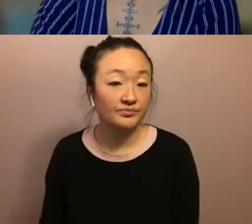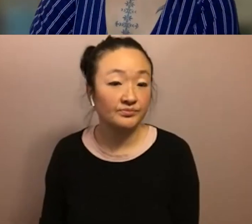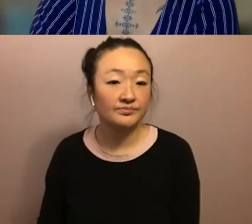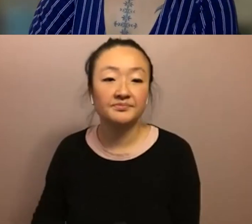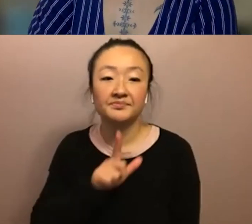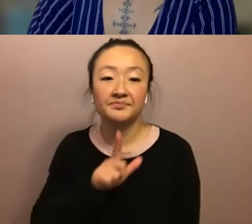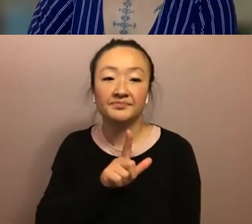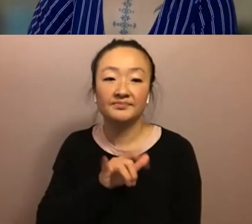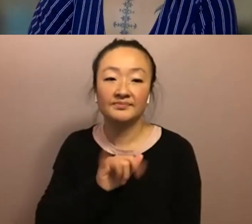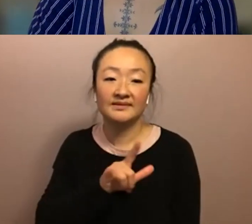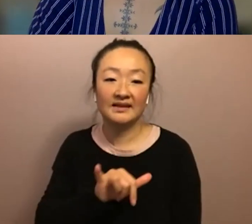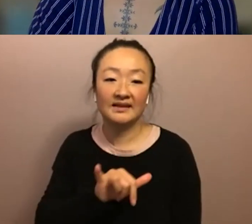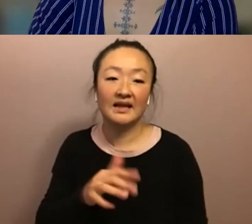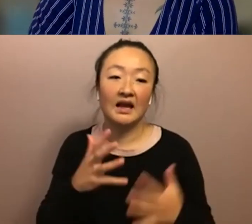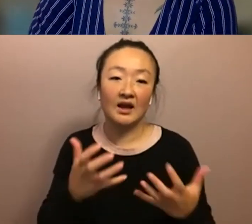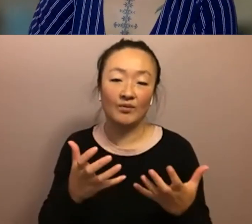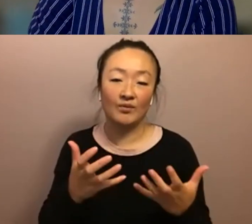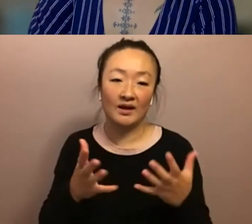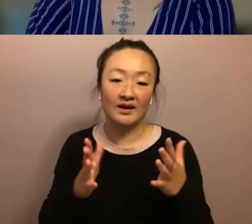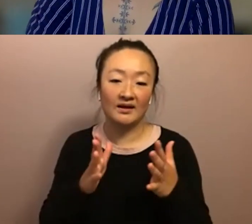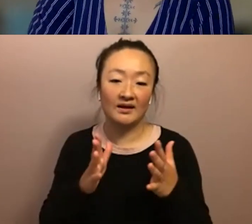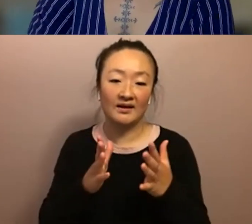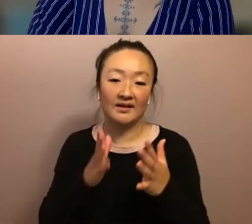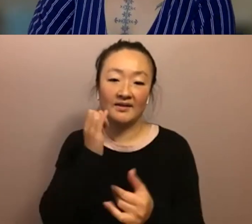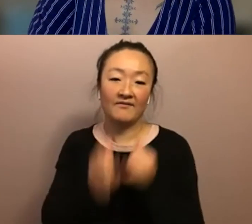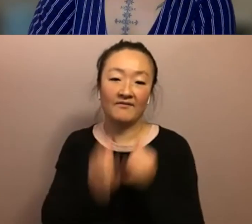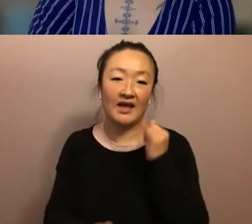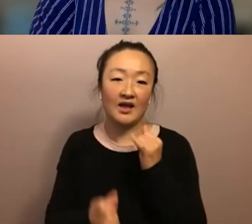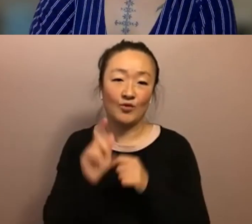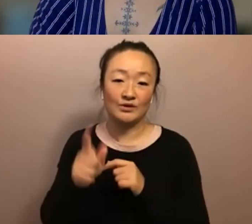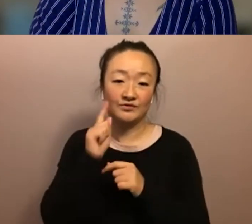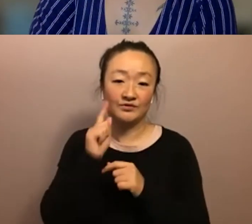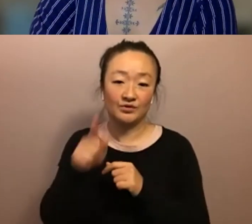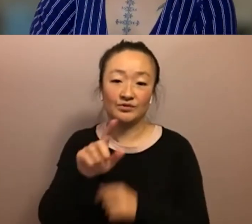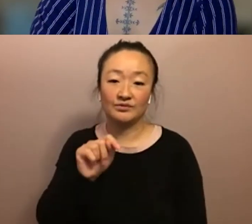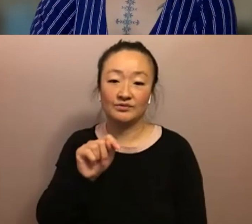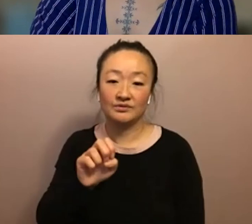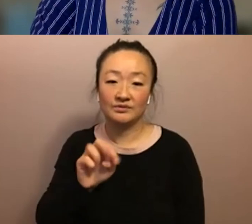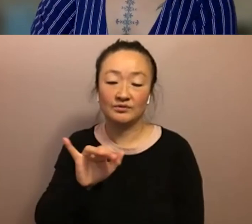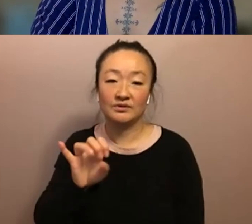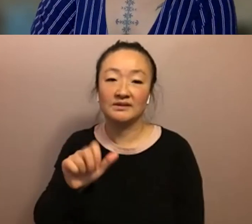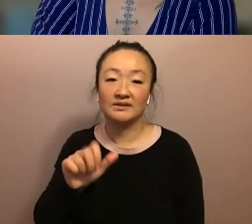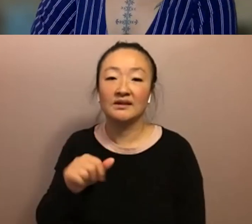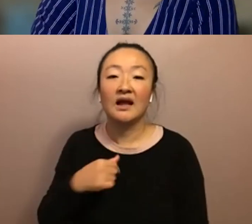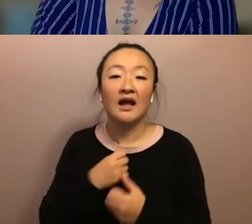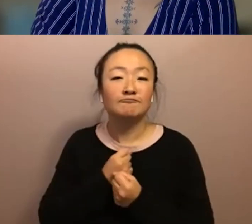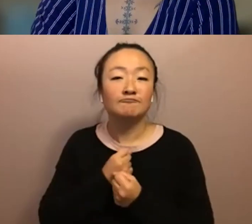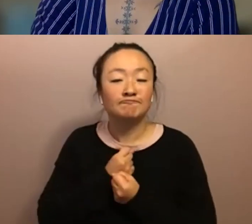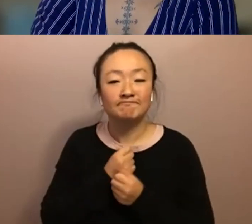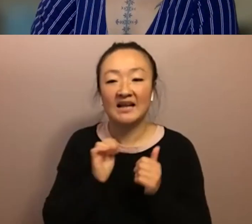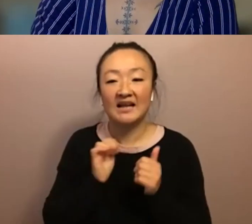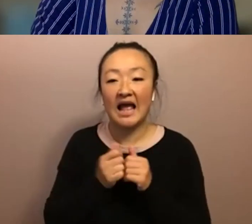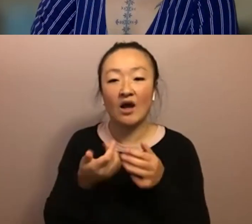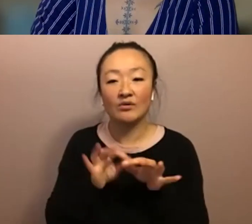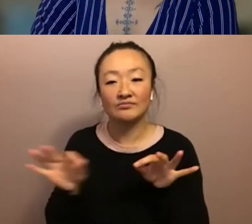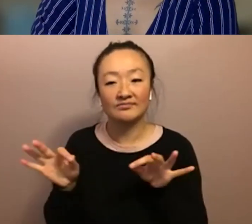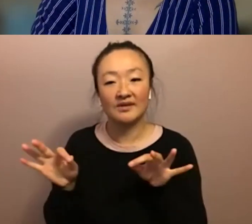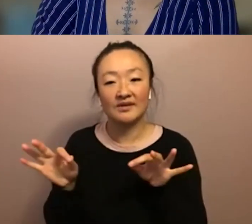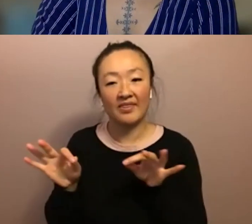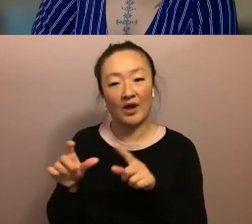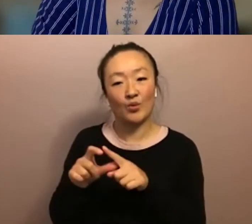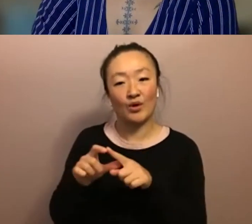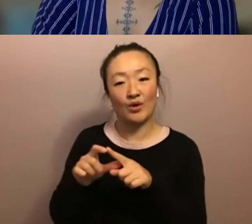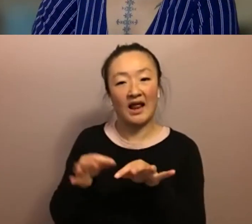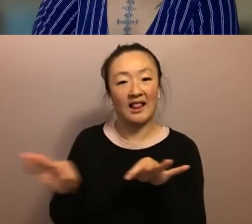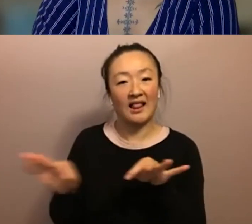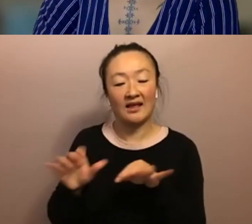carissa i do want to turn over the final question to you and i just have to say i love how much i love so much the way you verb the word language you've done